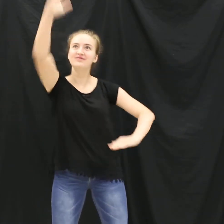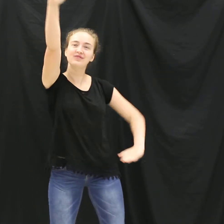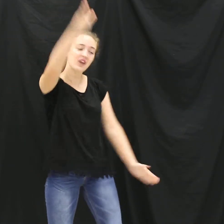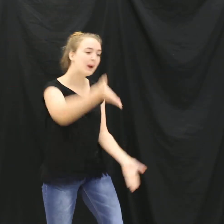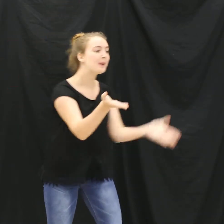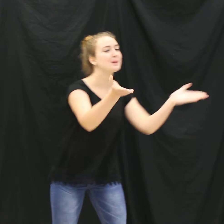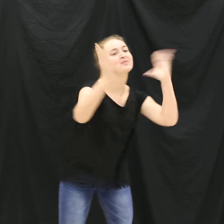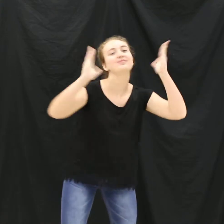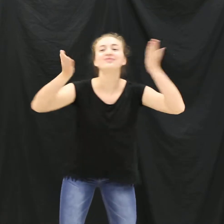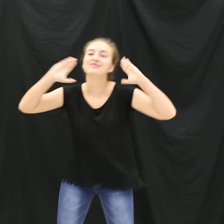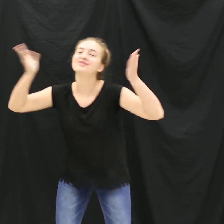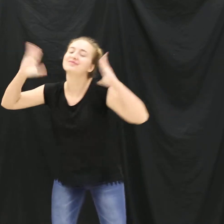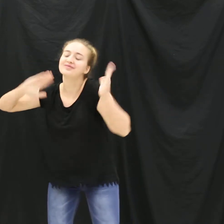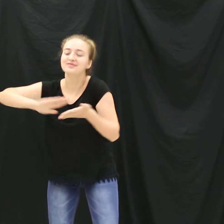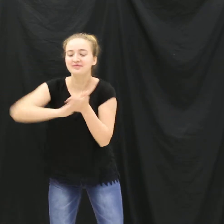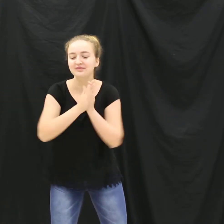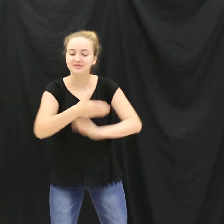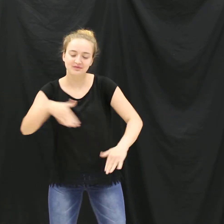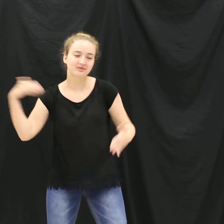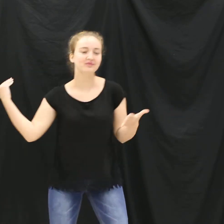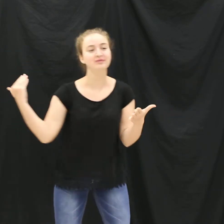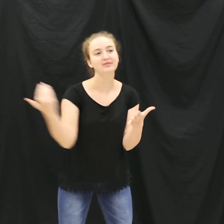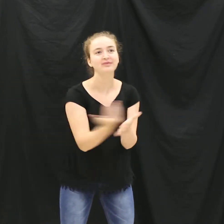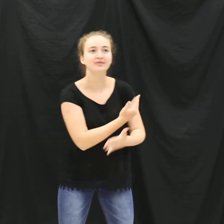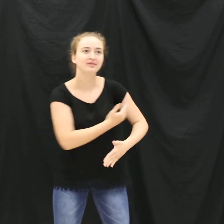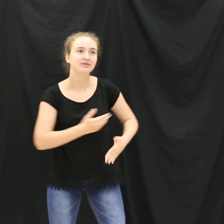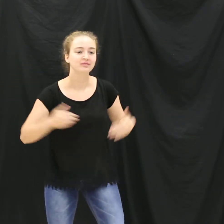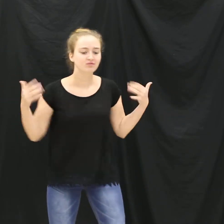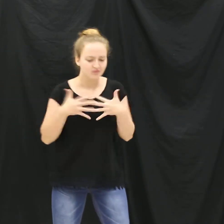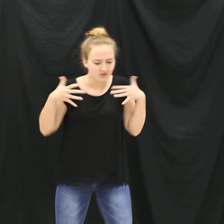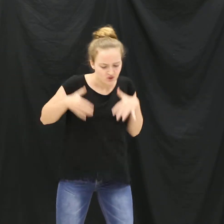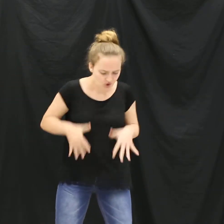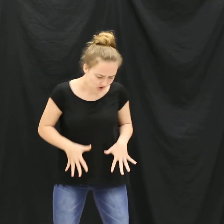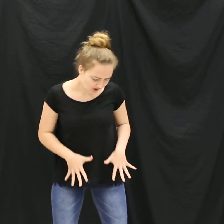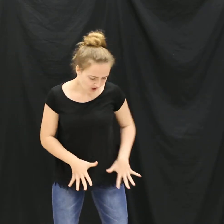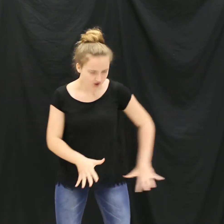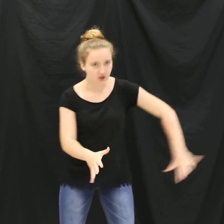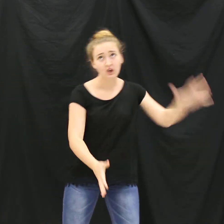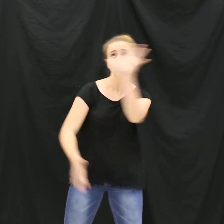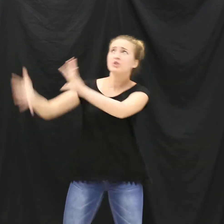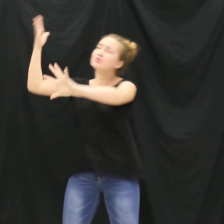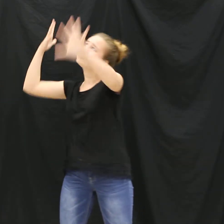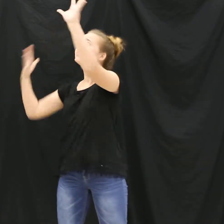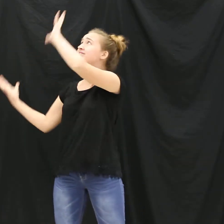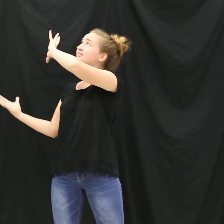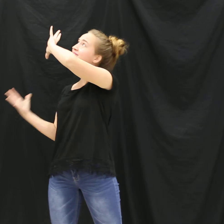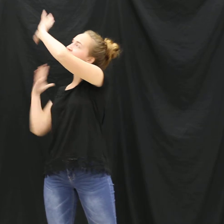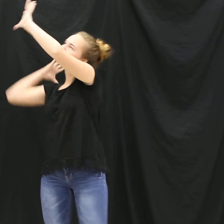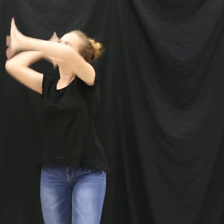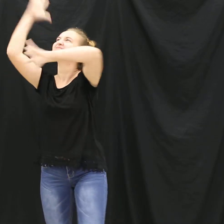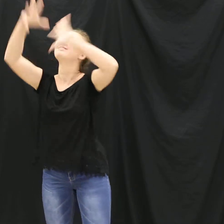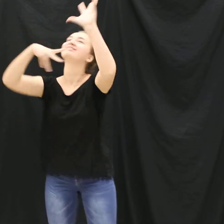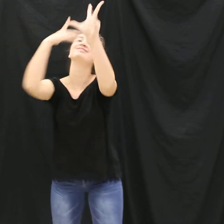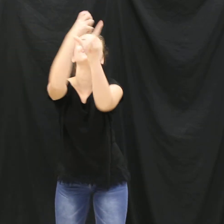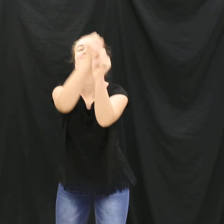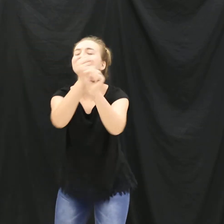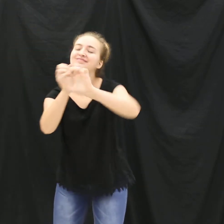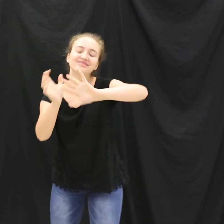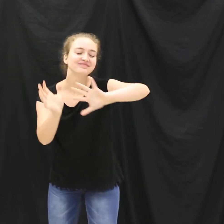home Top of the world, I'm coming home Get the rain, watch away All the pain of